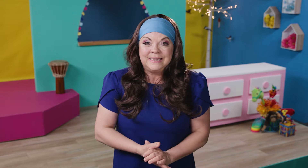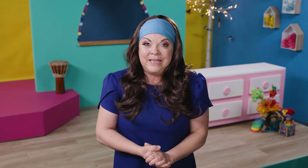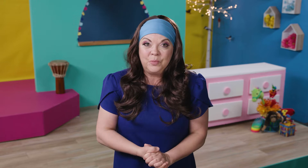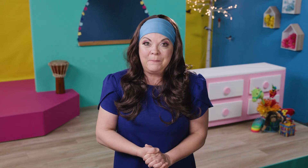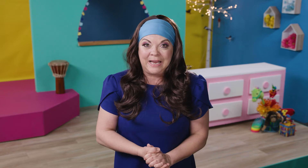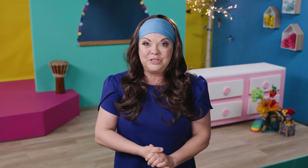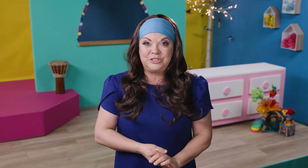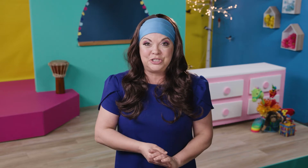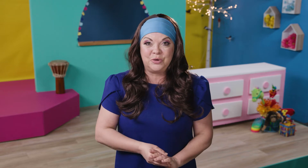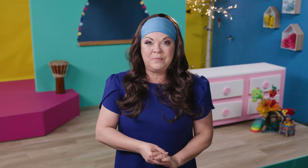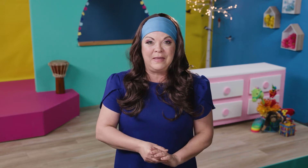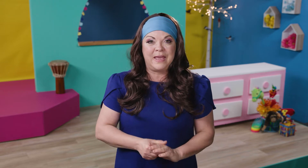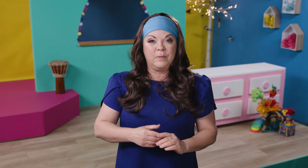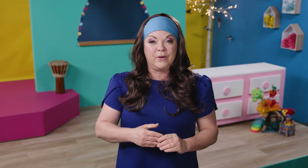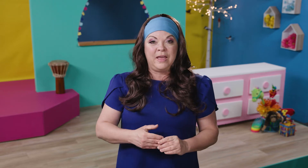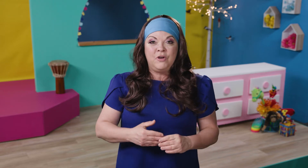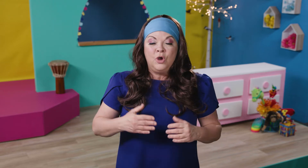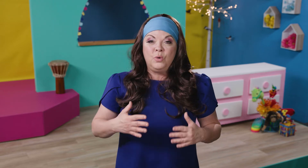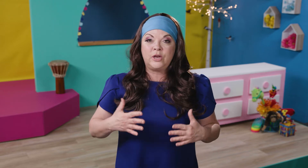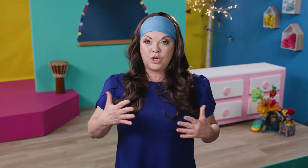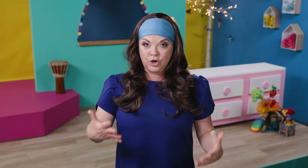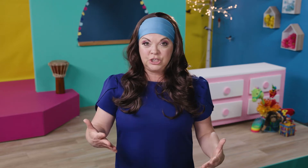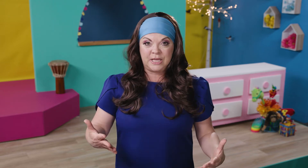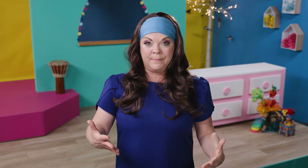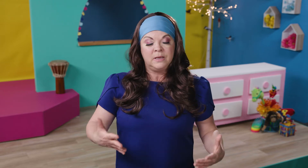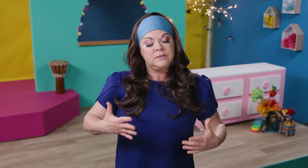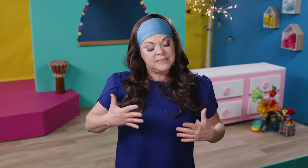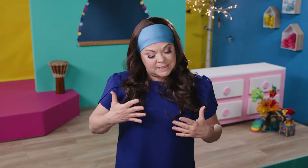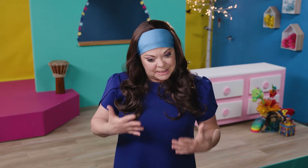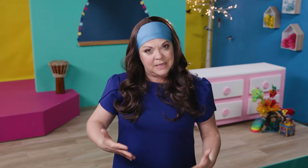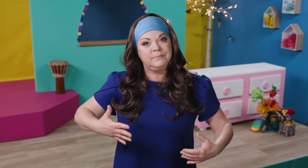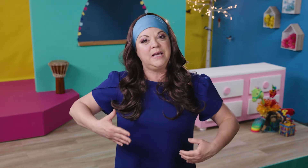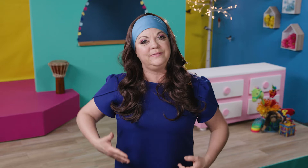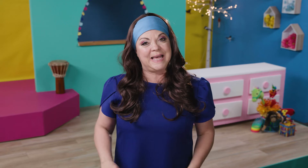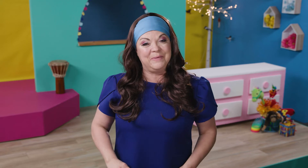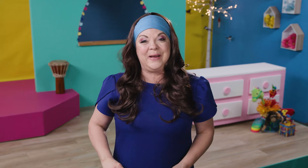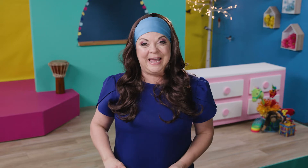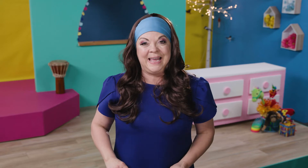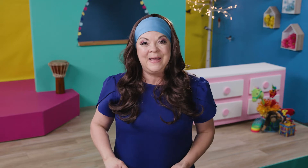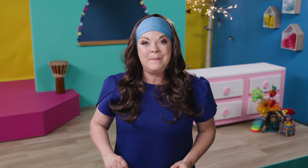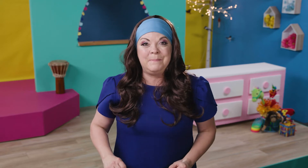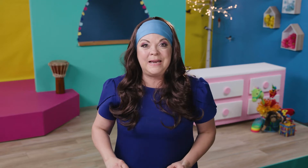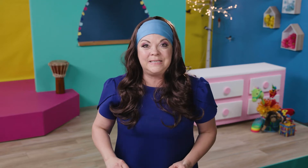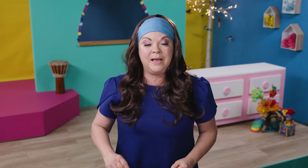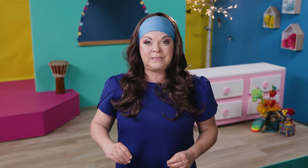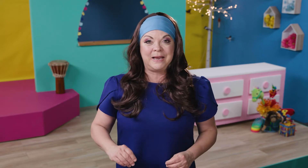Little reminders to show them that they are brave will encourage them to see themselves that way. Many times in my